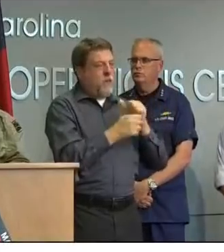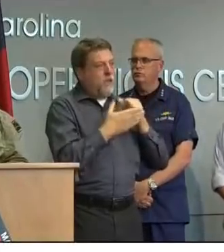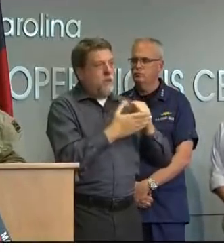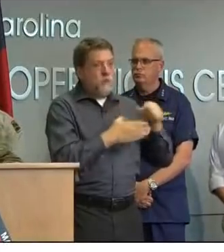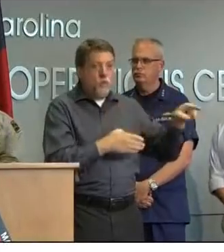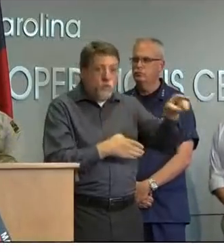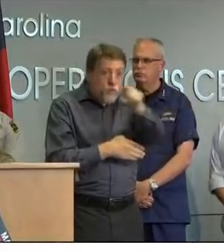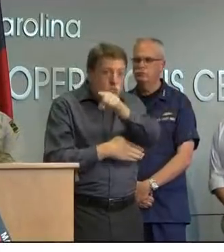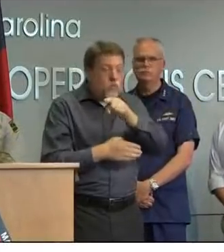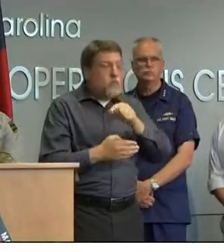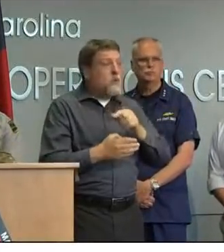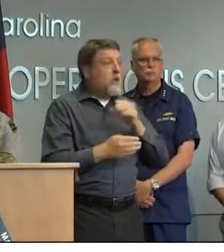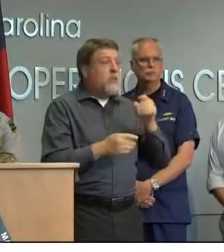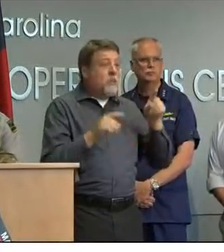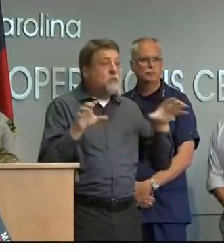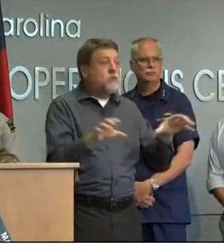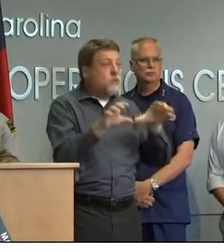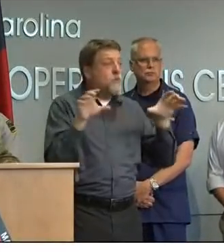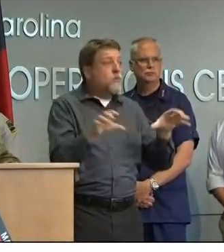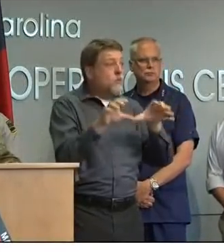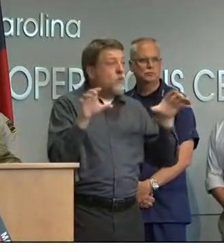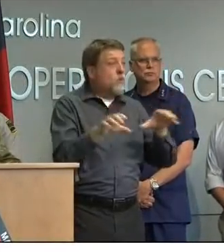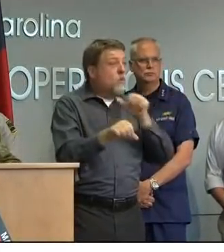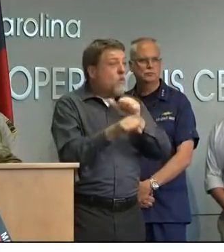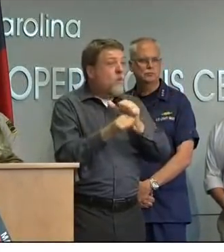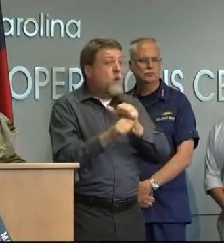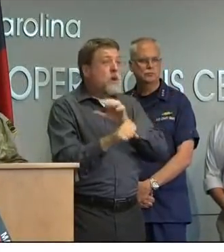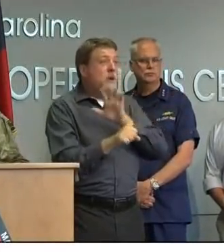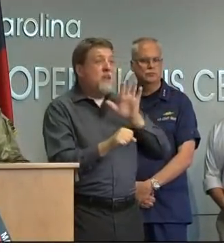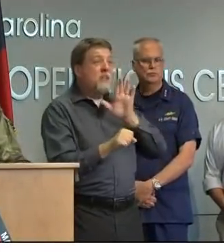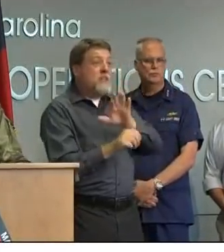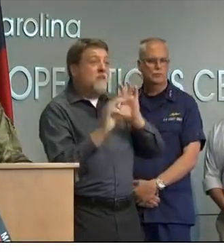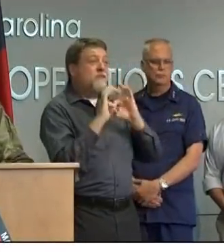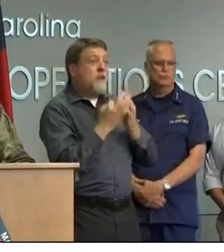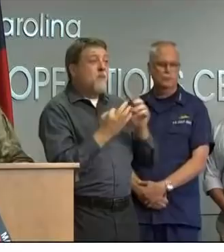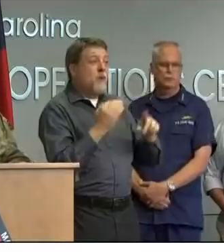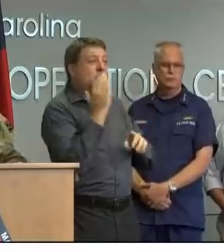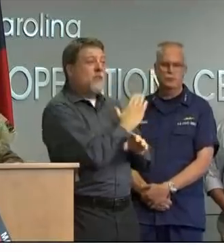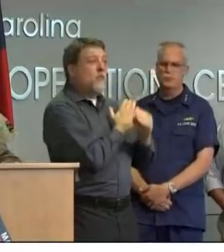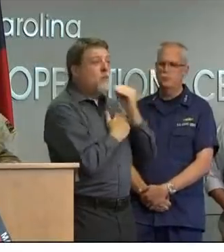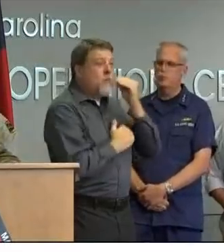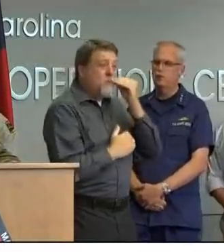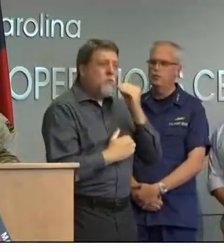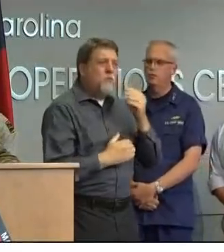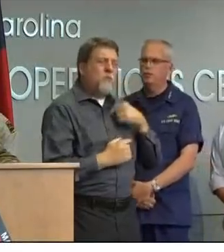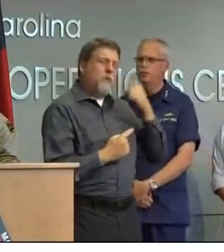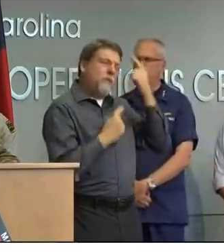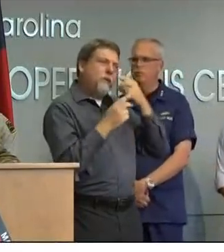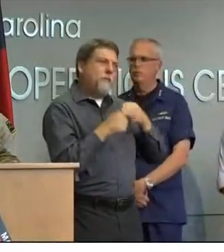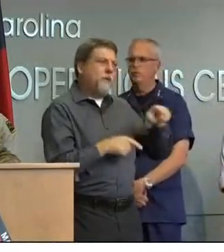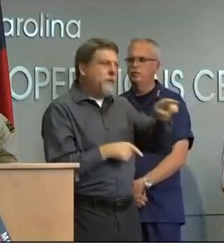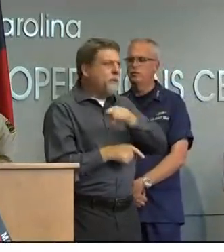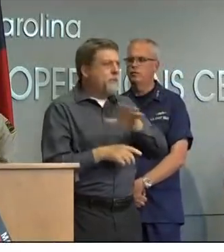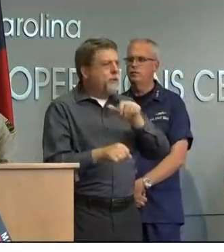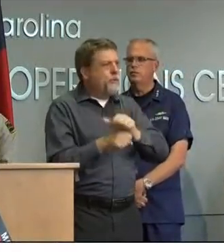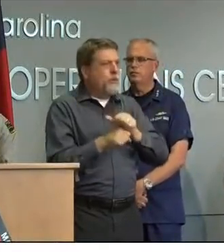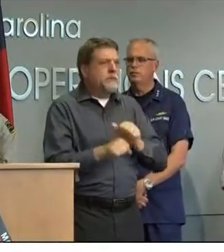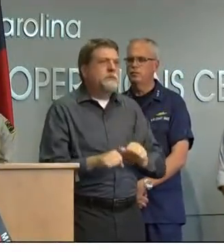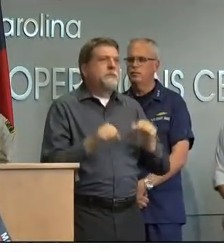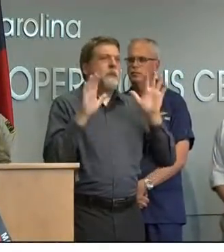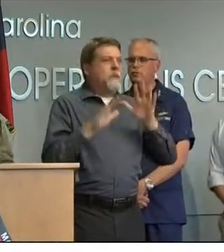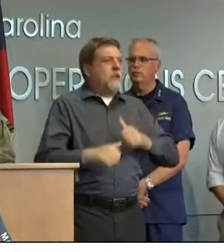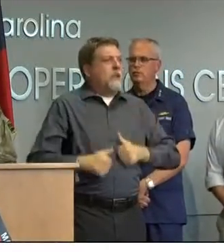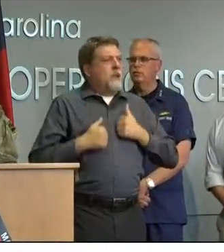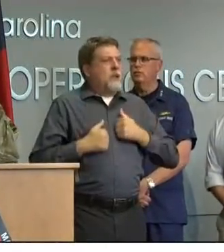of them not knowing the condition of their families or homes the governor governor cooper's pre-landfall decision to preposition national guard